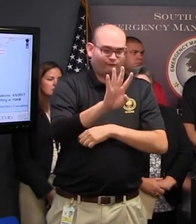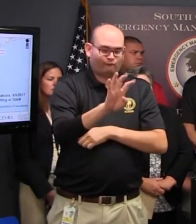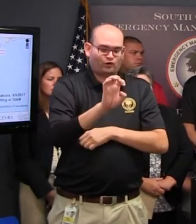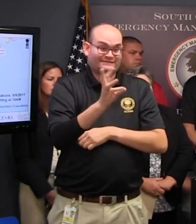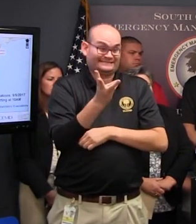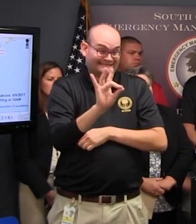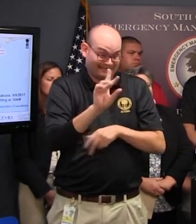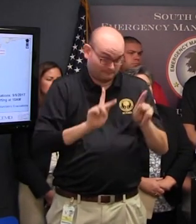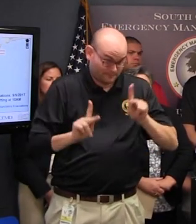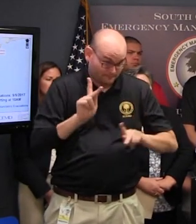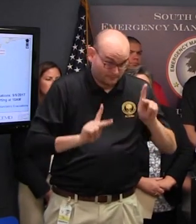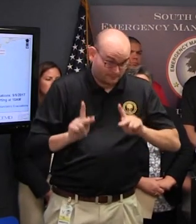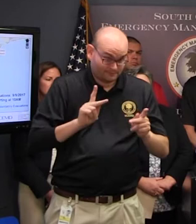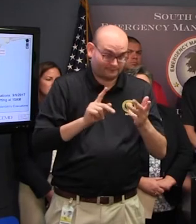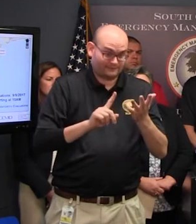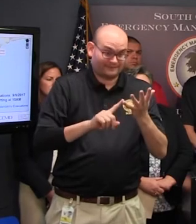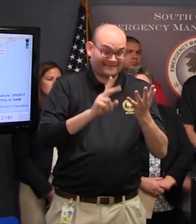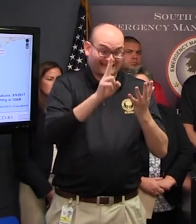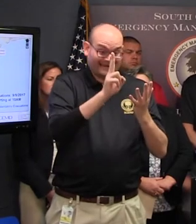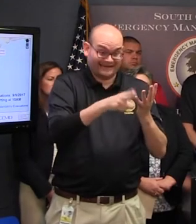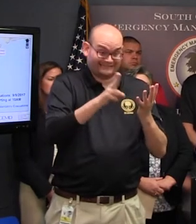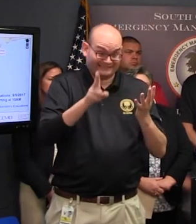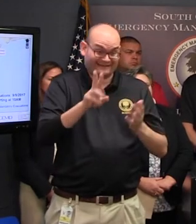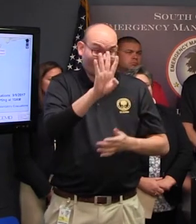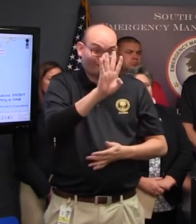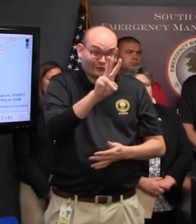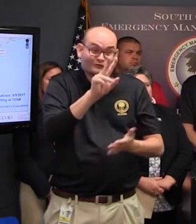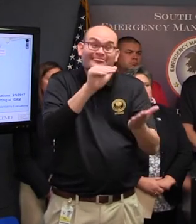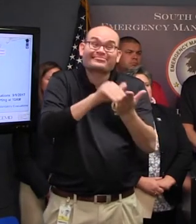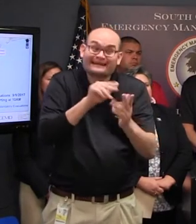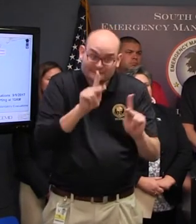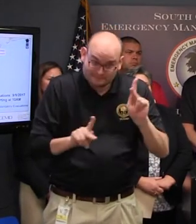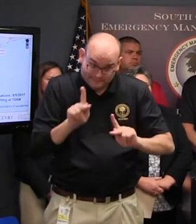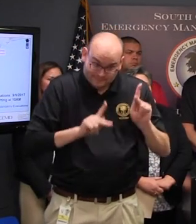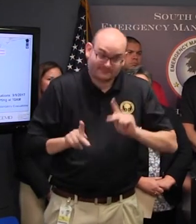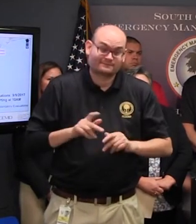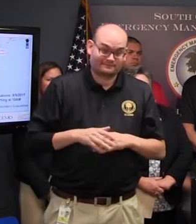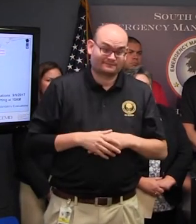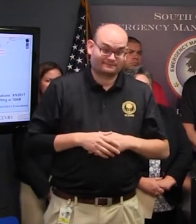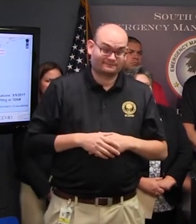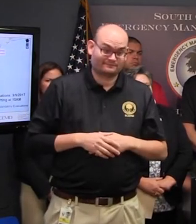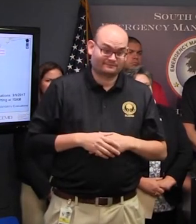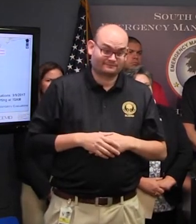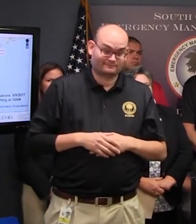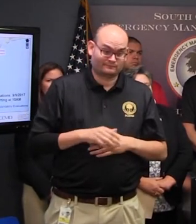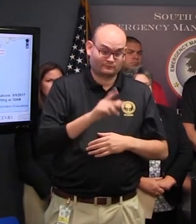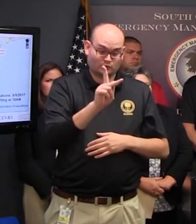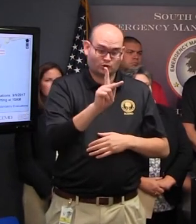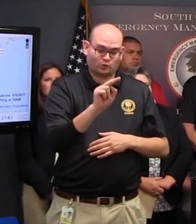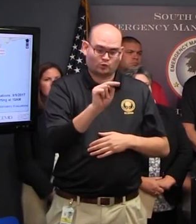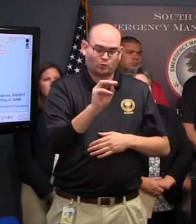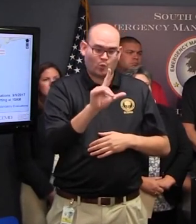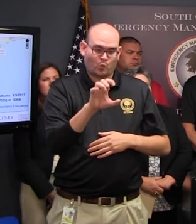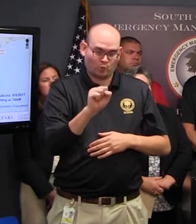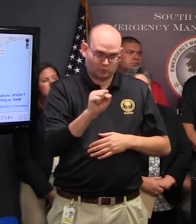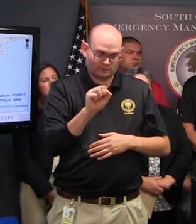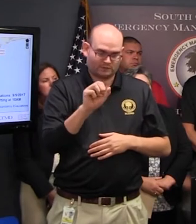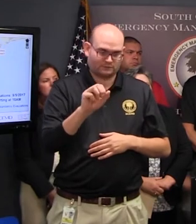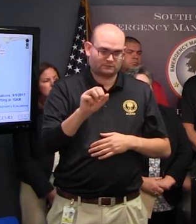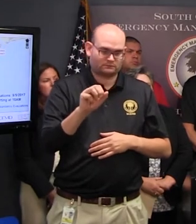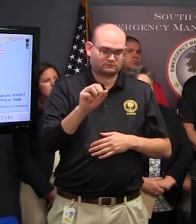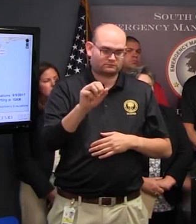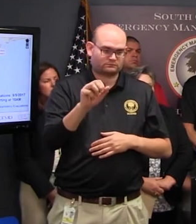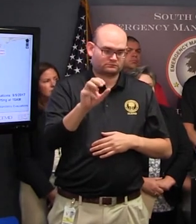,000 people, Knowles Island 409 people, and Tullafini Island 32